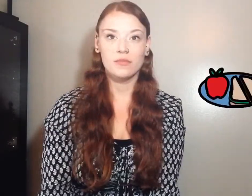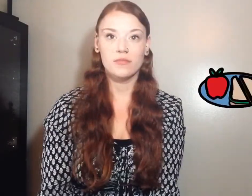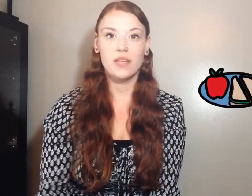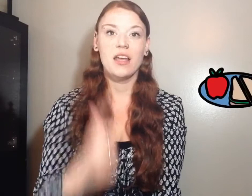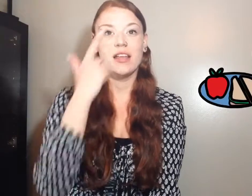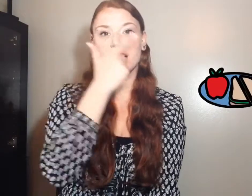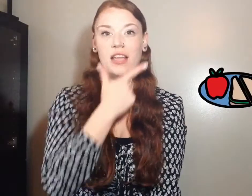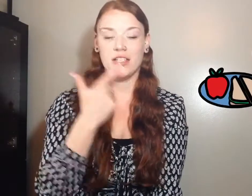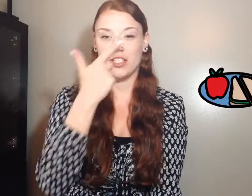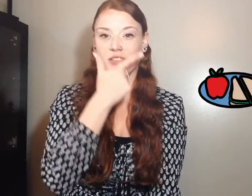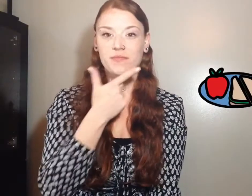Lunch.